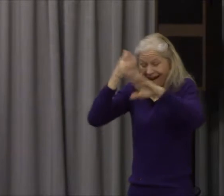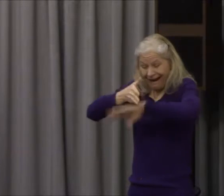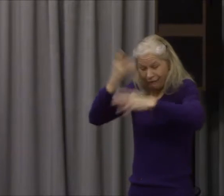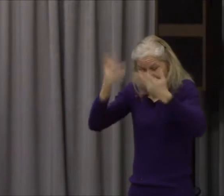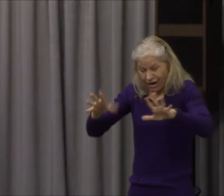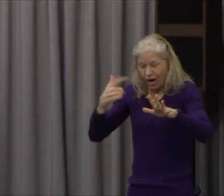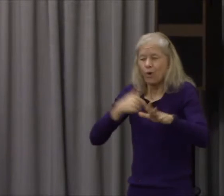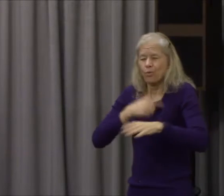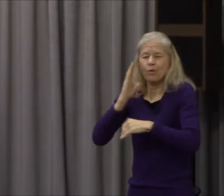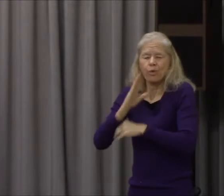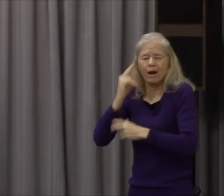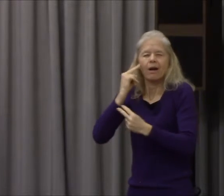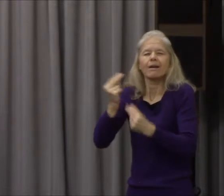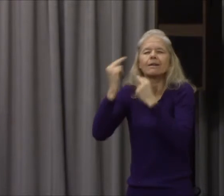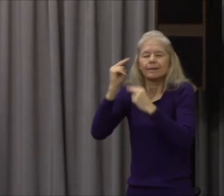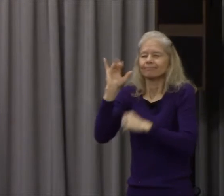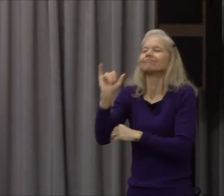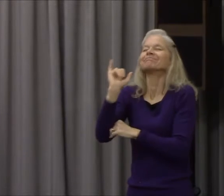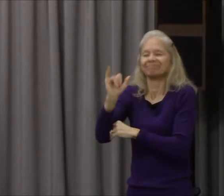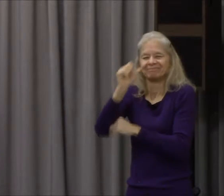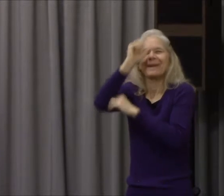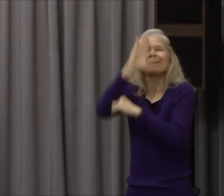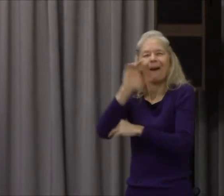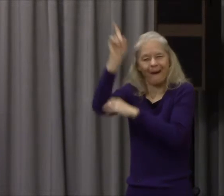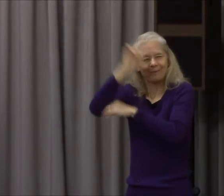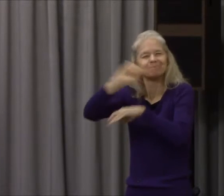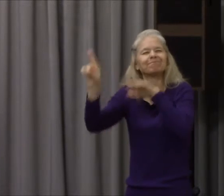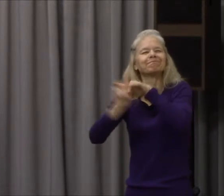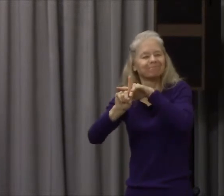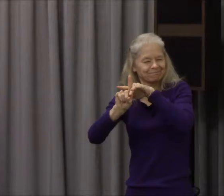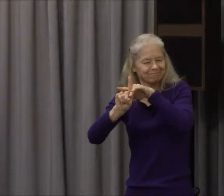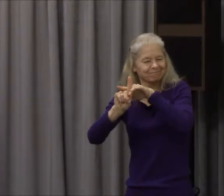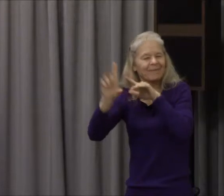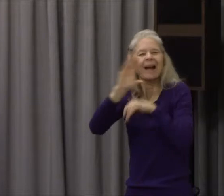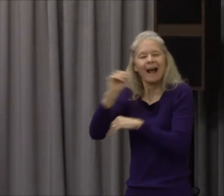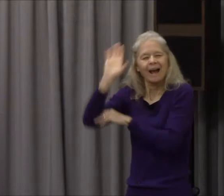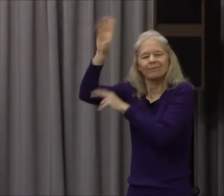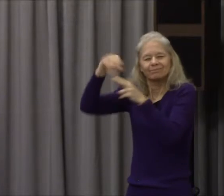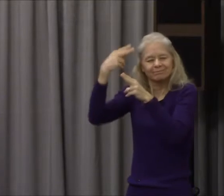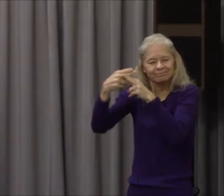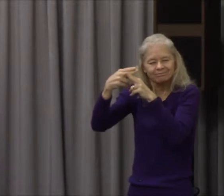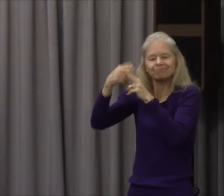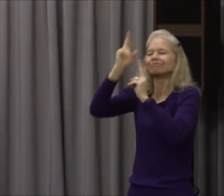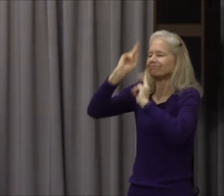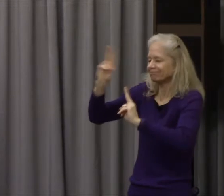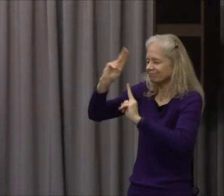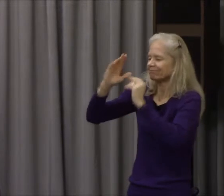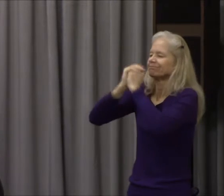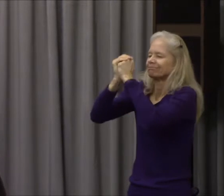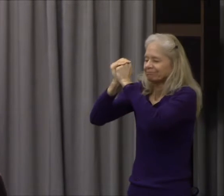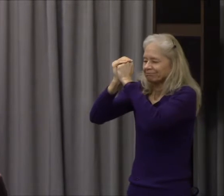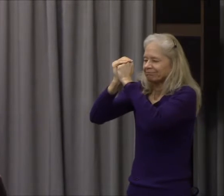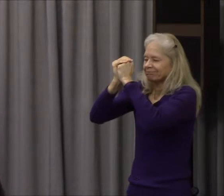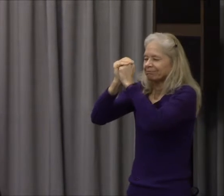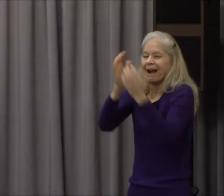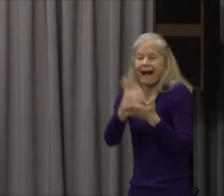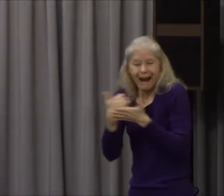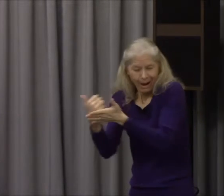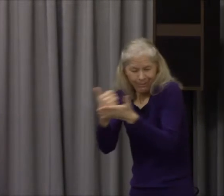but you'd be glorified. Father, help us to be careful to thank you and praise you. We ask it in Jesus'